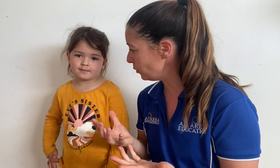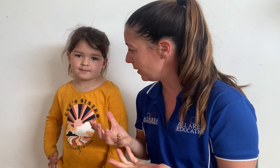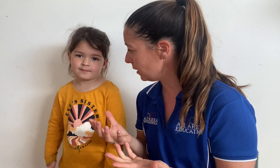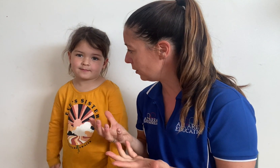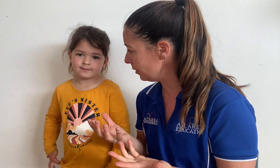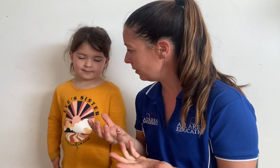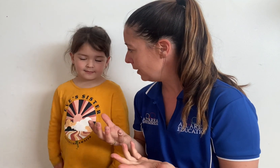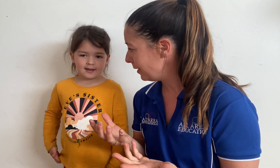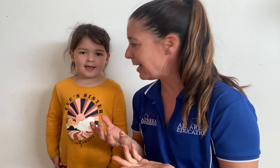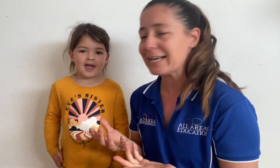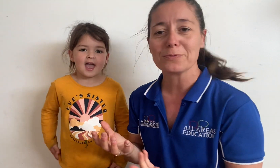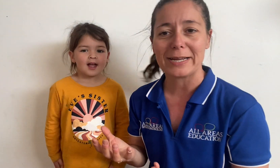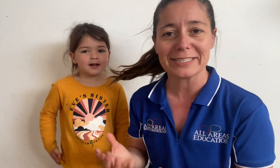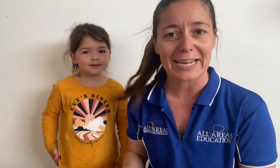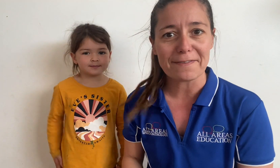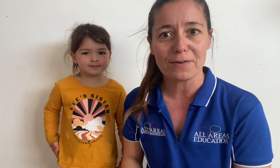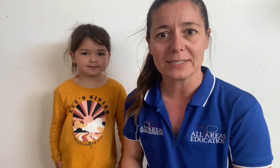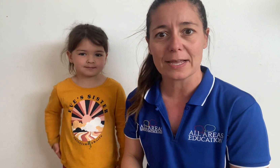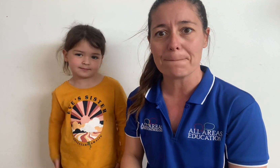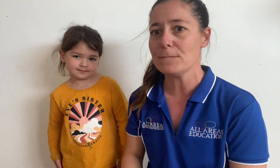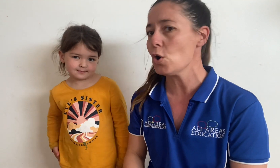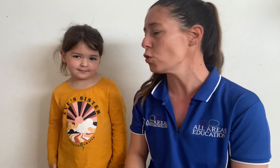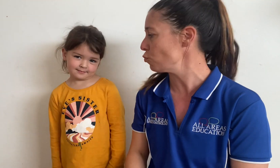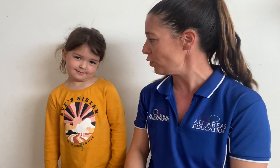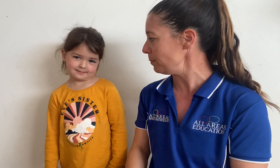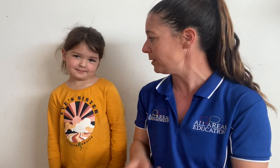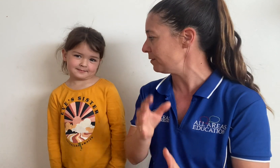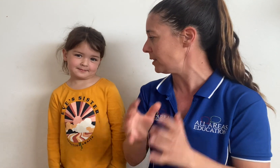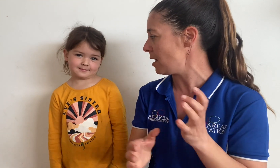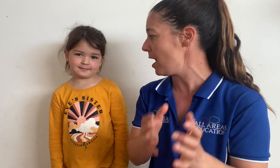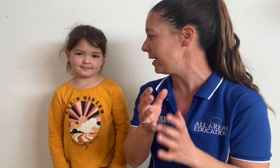joining you next wednesday for some more groups of signs